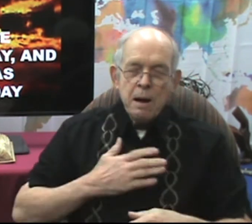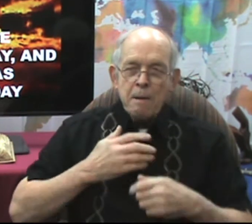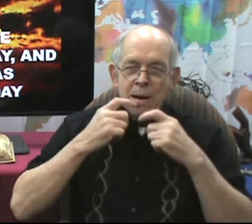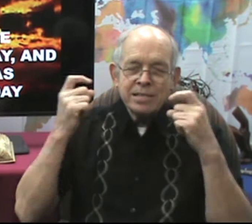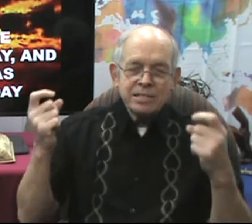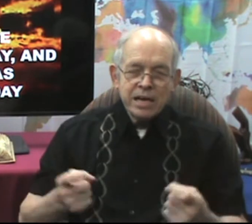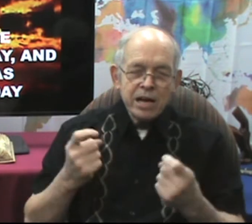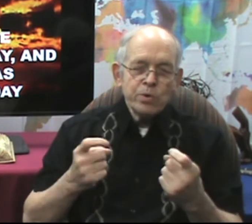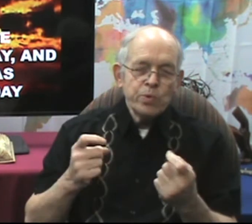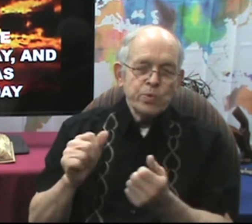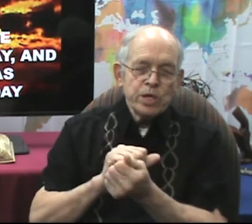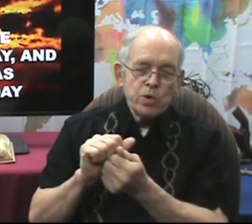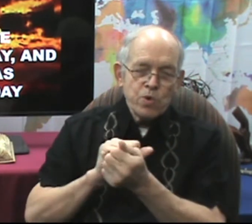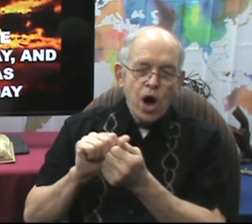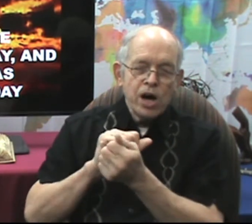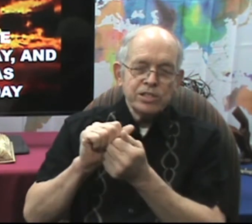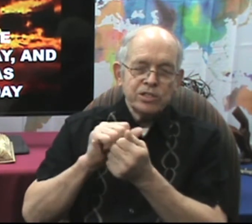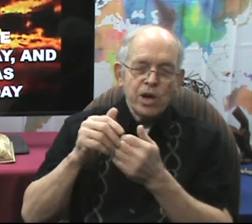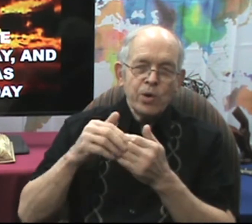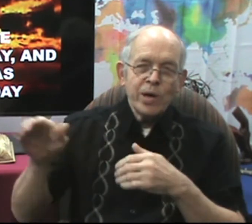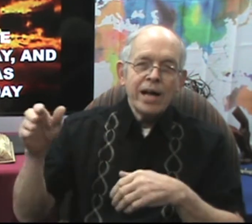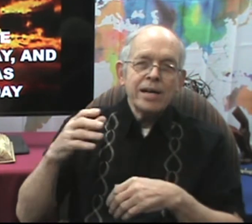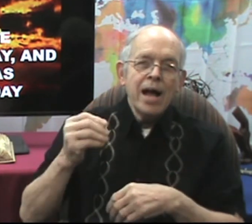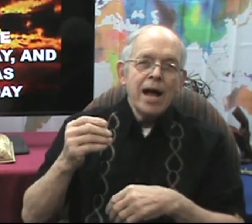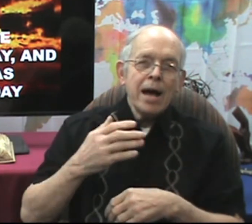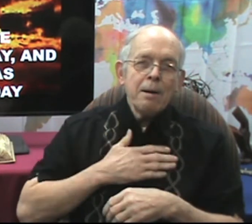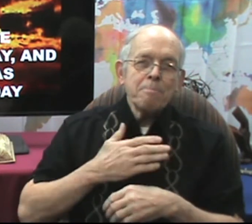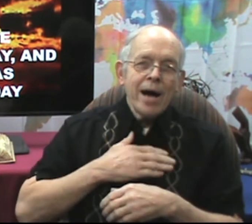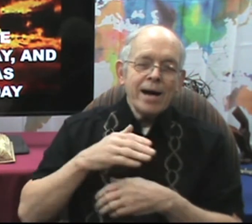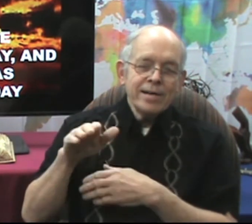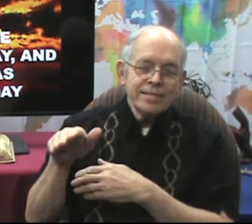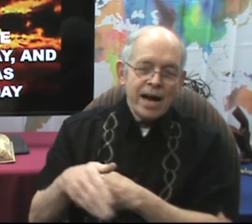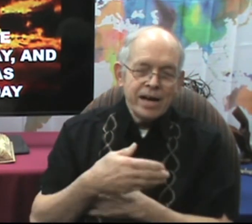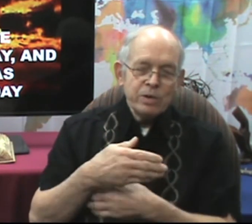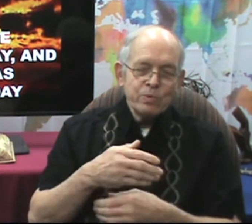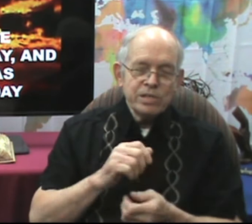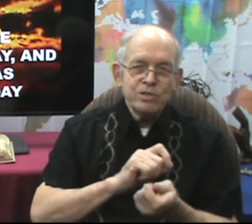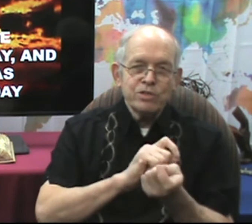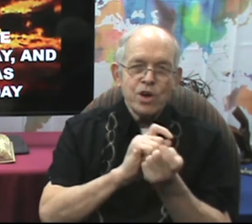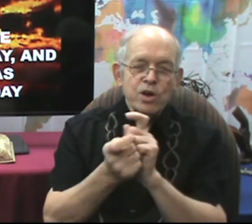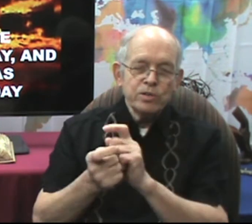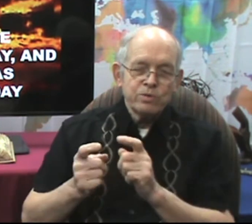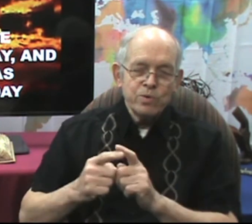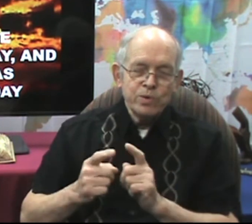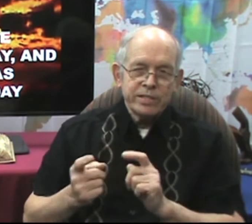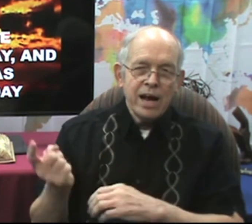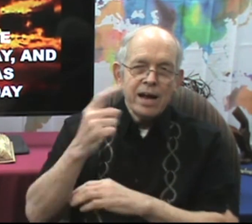My sins will rust away and my night will turn to day.